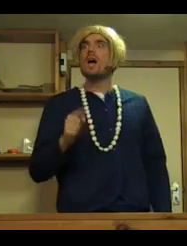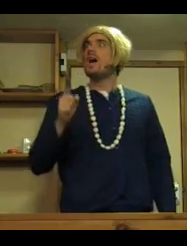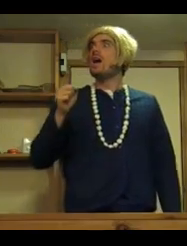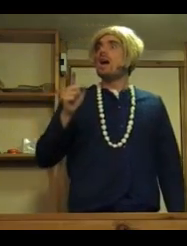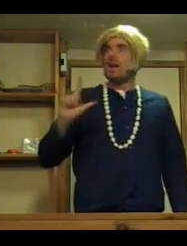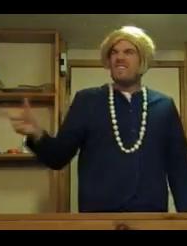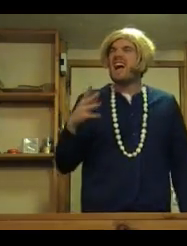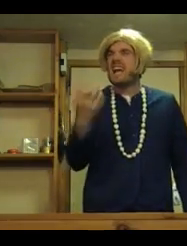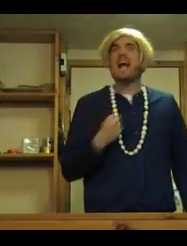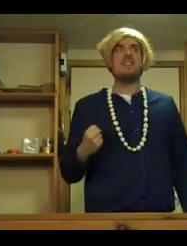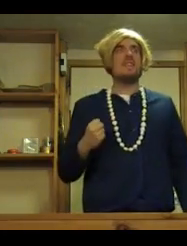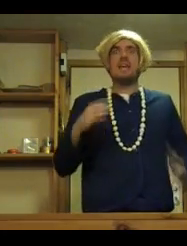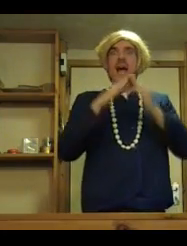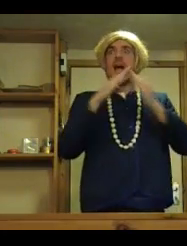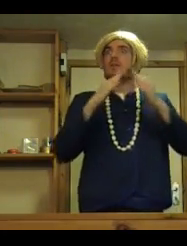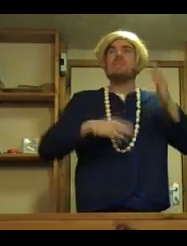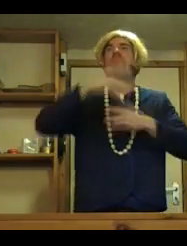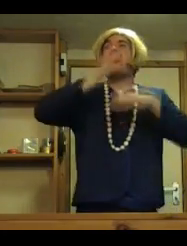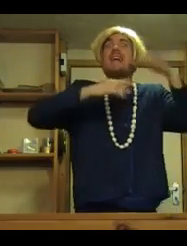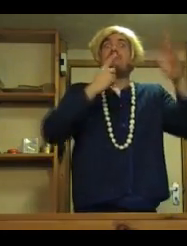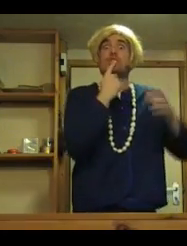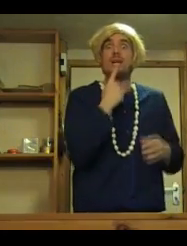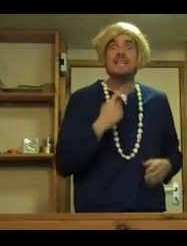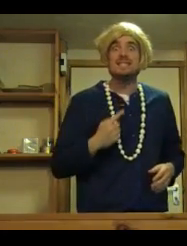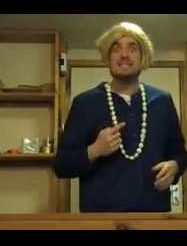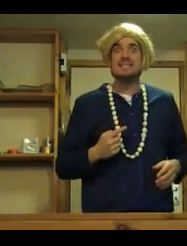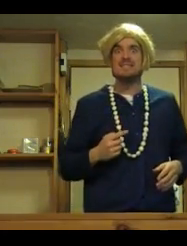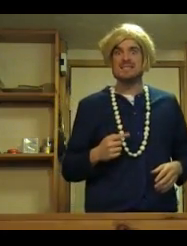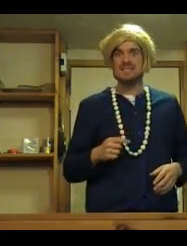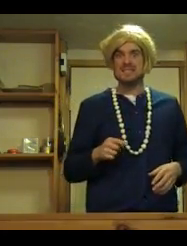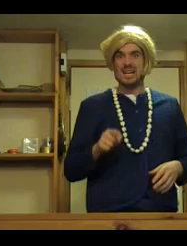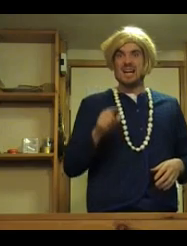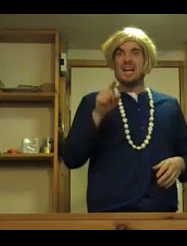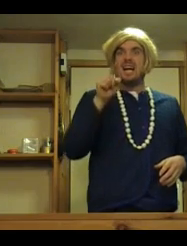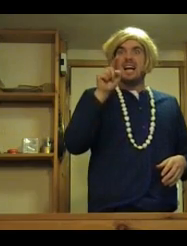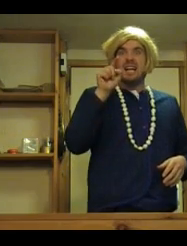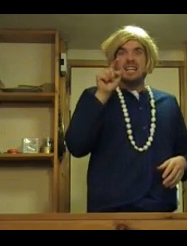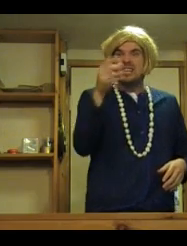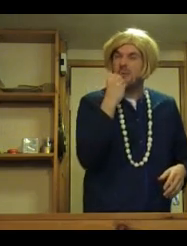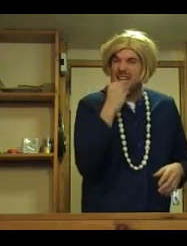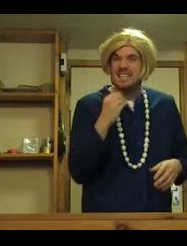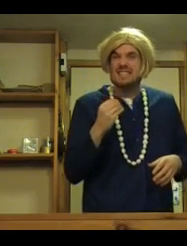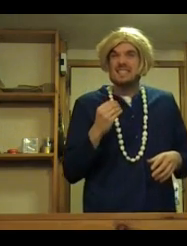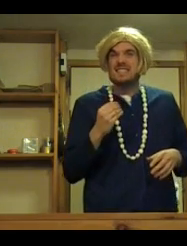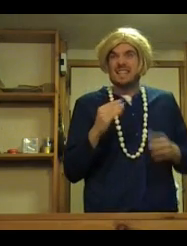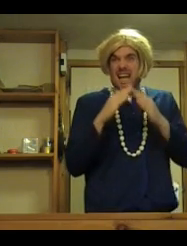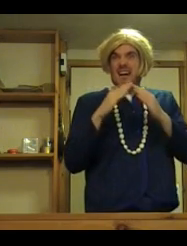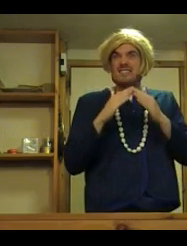They had the house made of sweets. Did you eat the house?